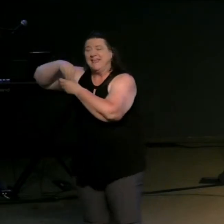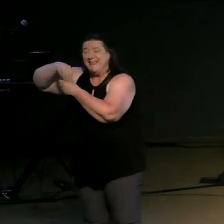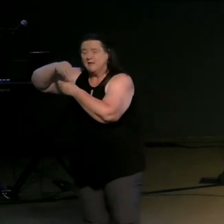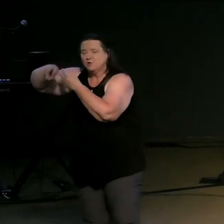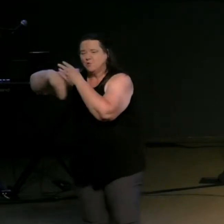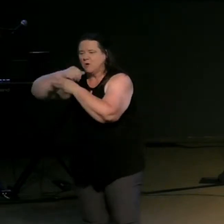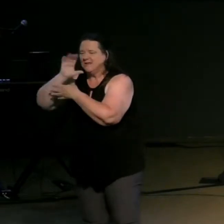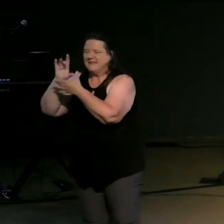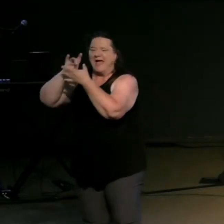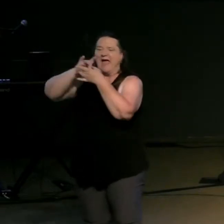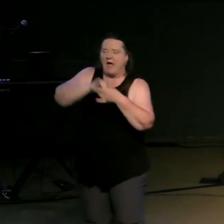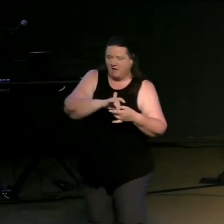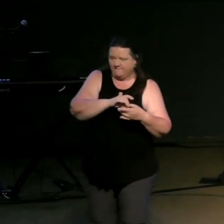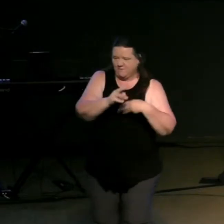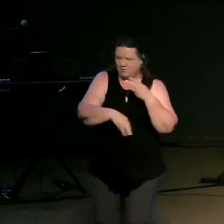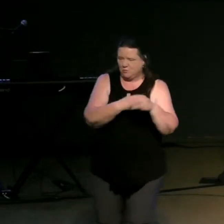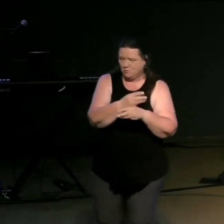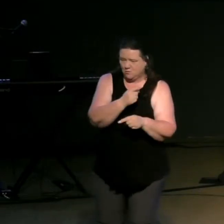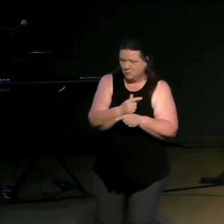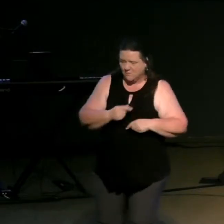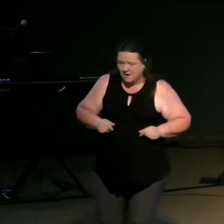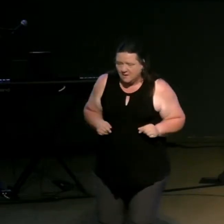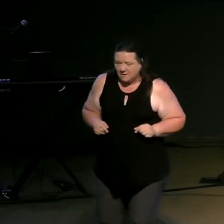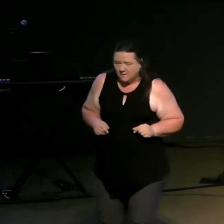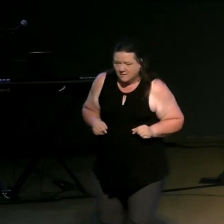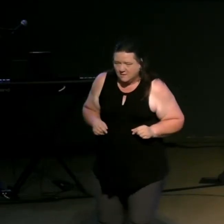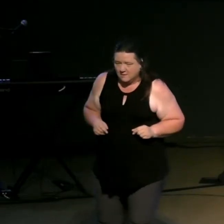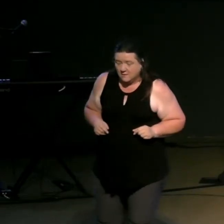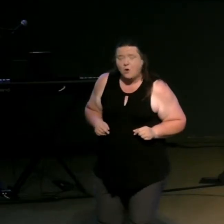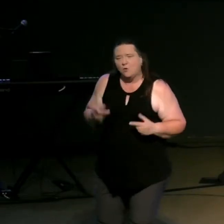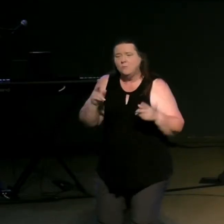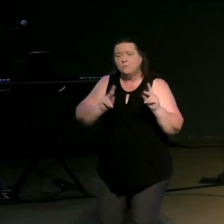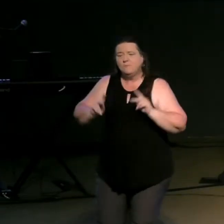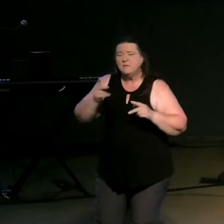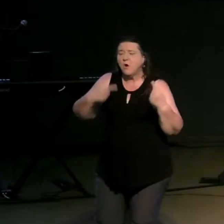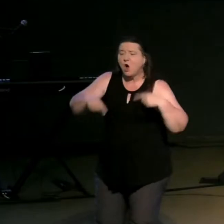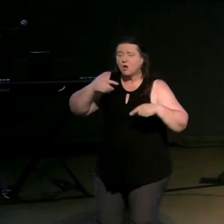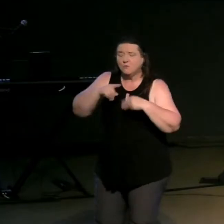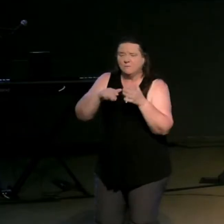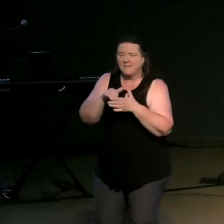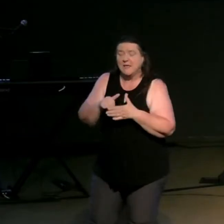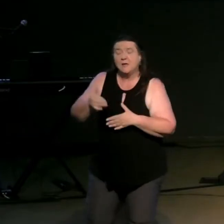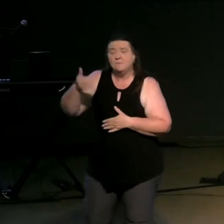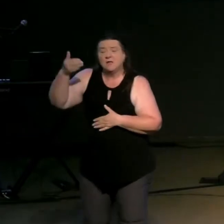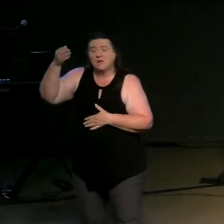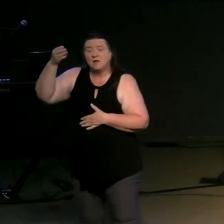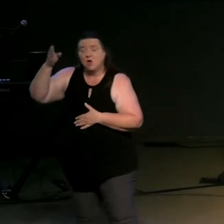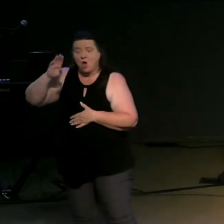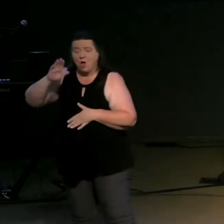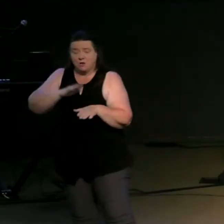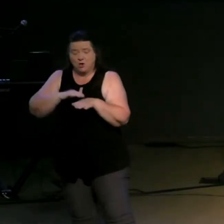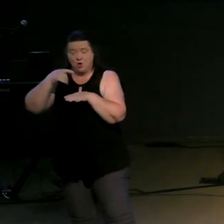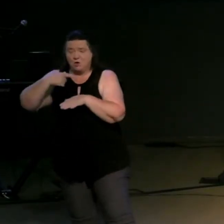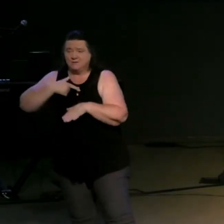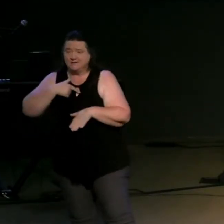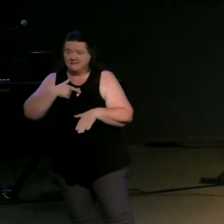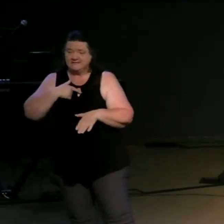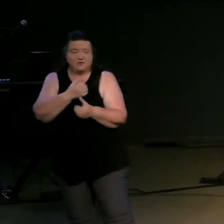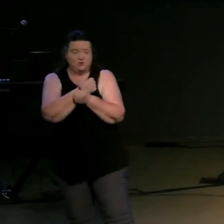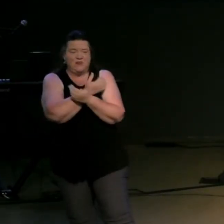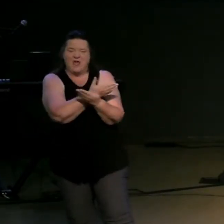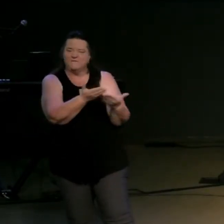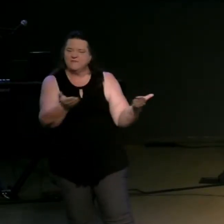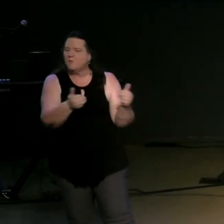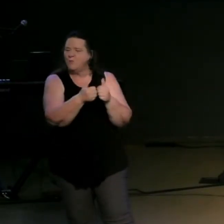have argued over this principle but christ simply calls believers to love others unconditionally to bring hope and to not compromise